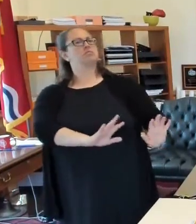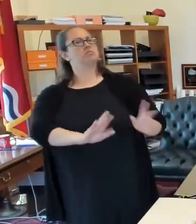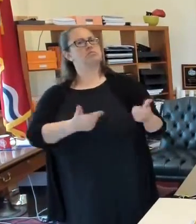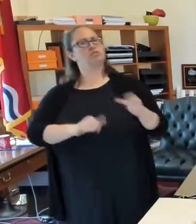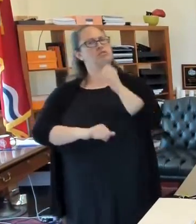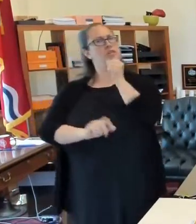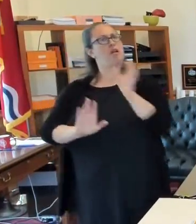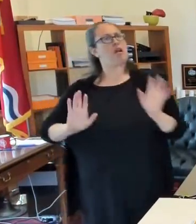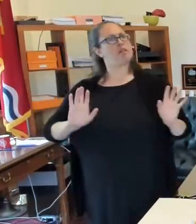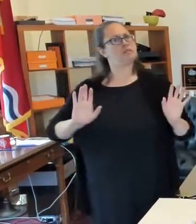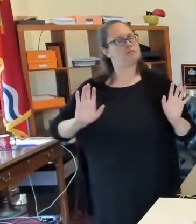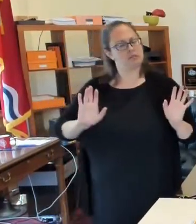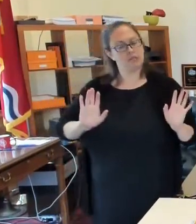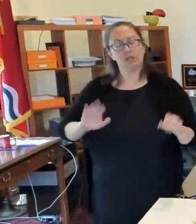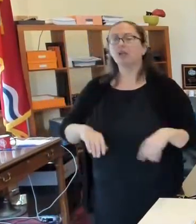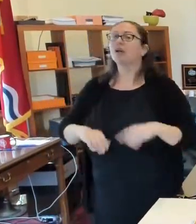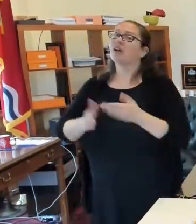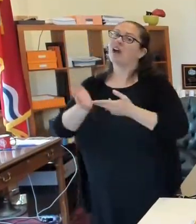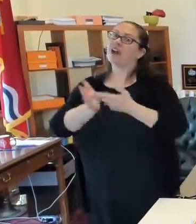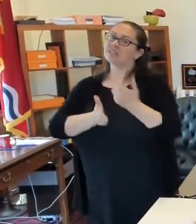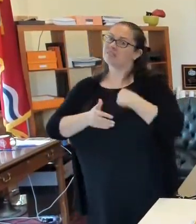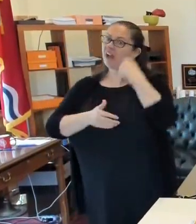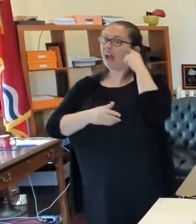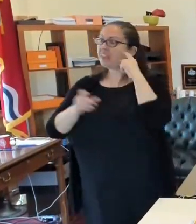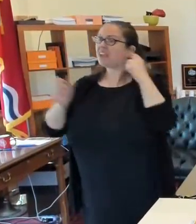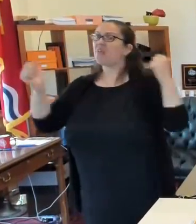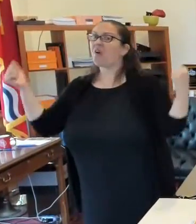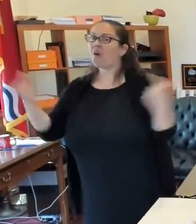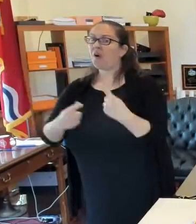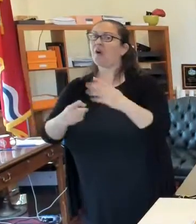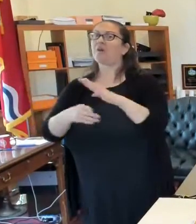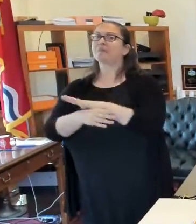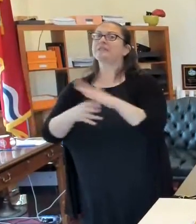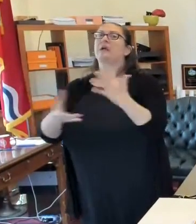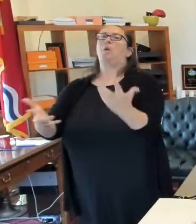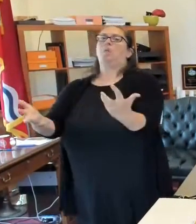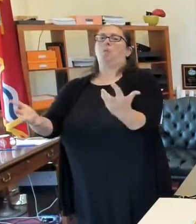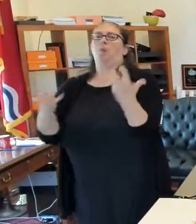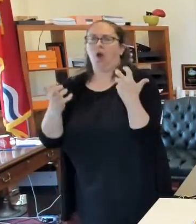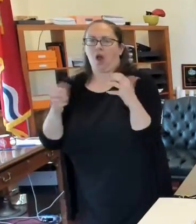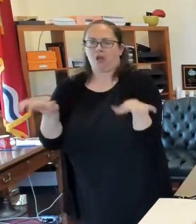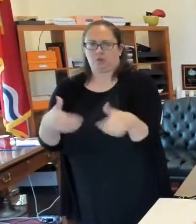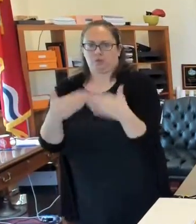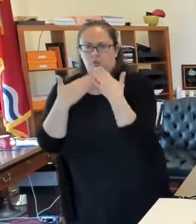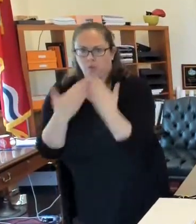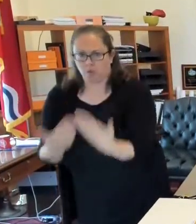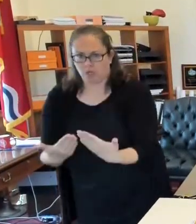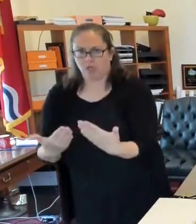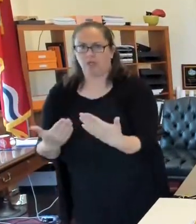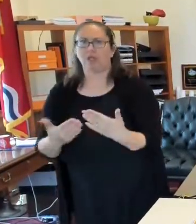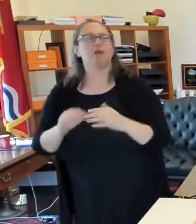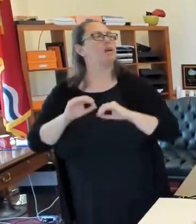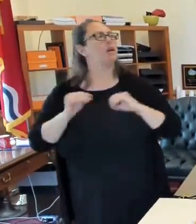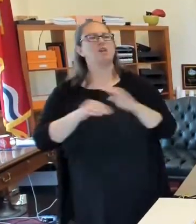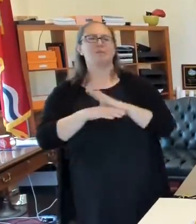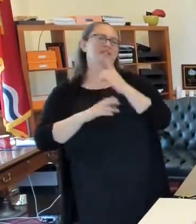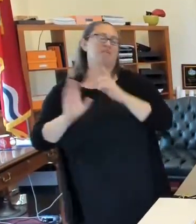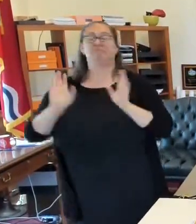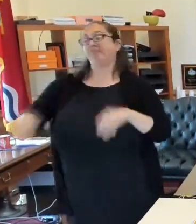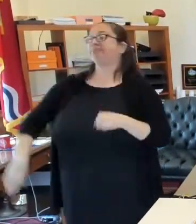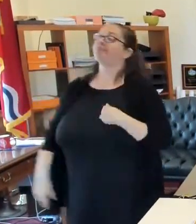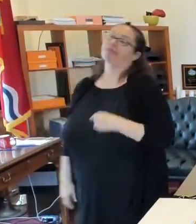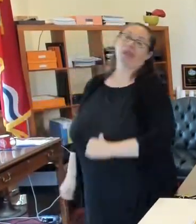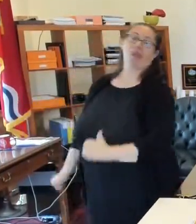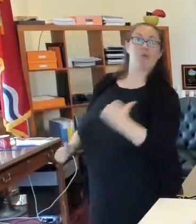I think every single business wants to do a good job. There's nobody out there that's just as like, well, I'm just not going to do it. That, that's